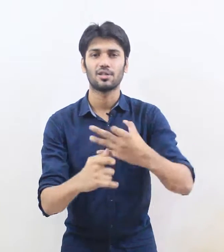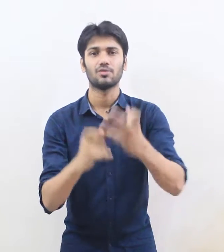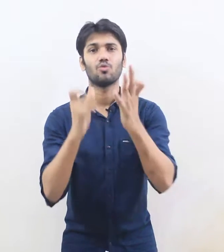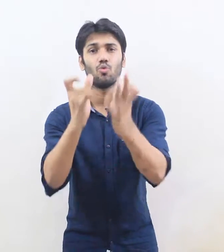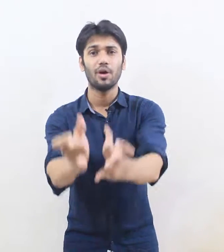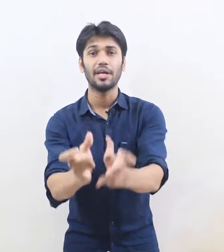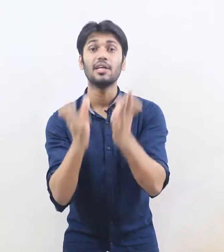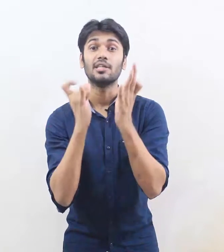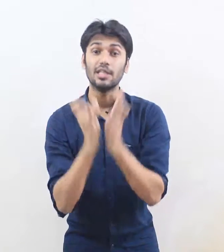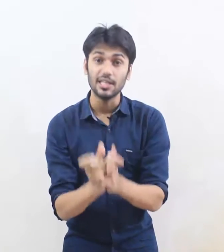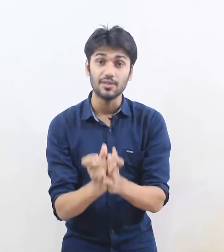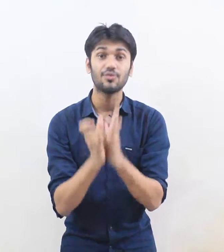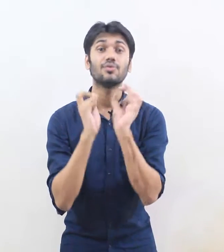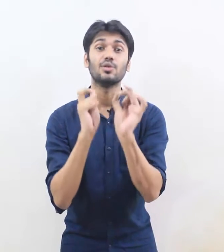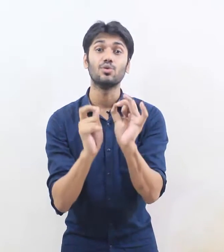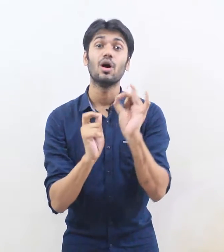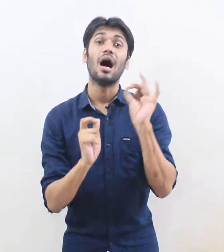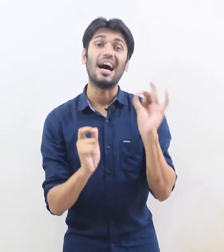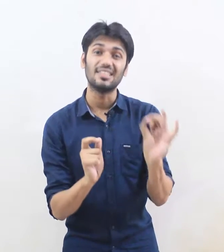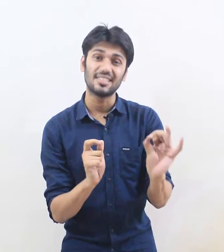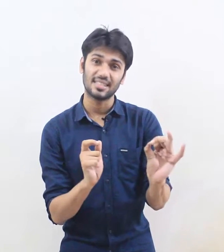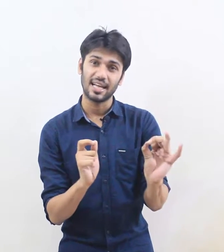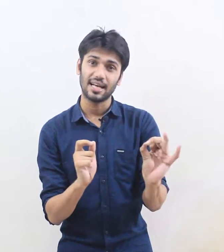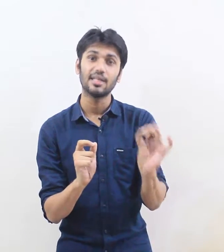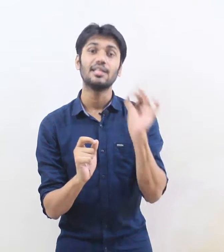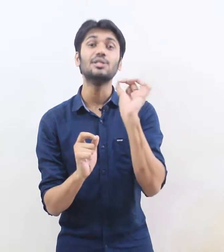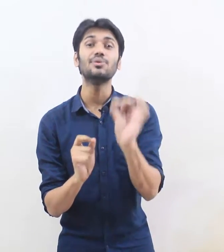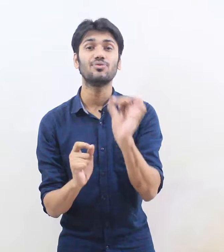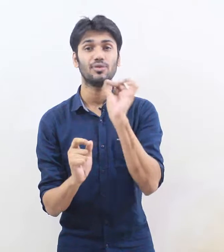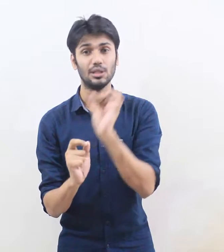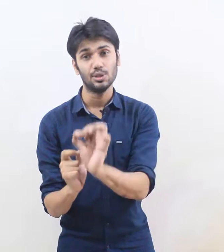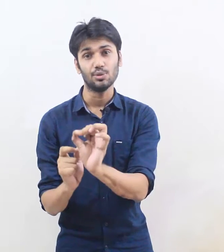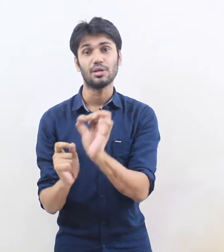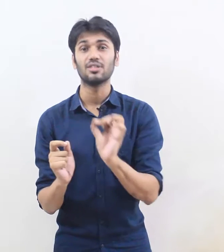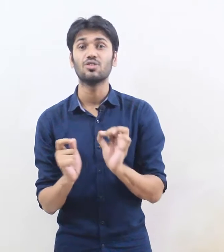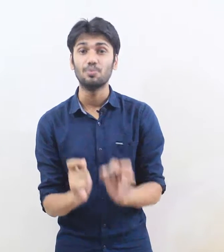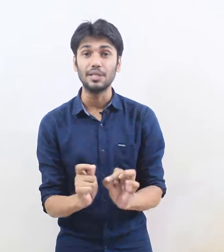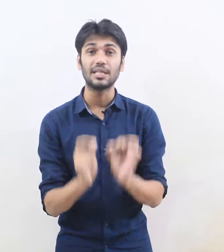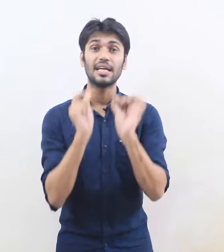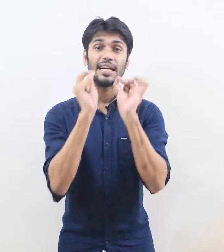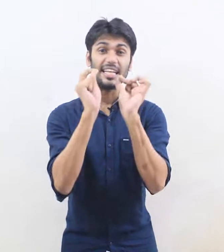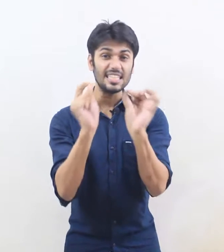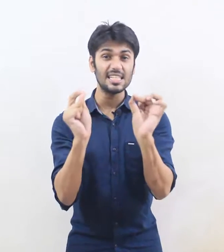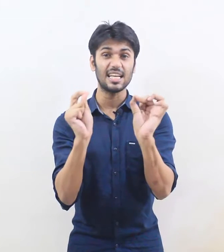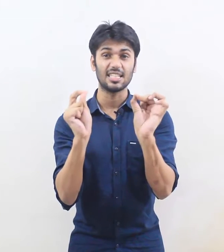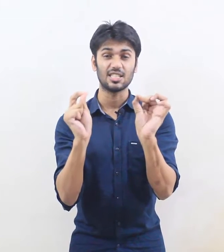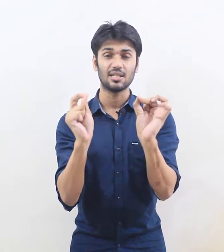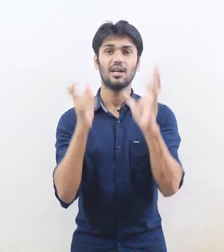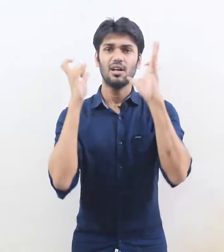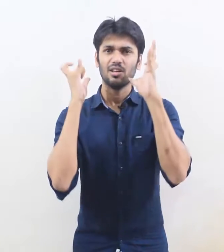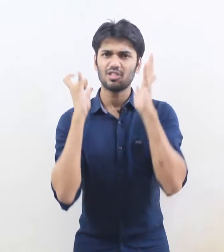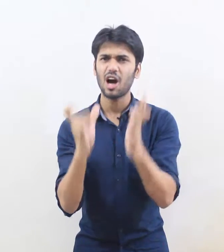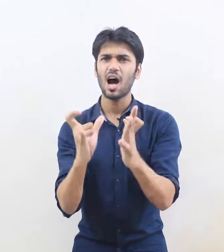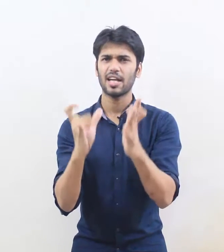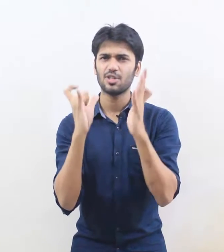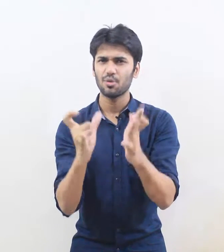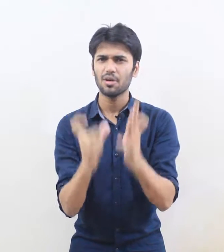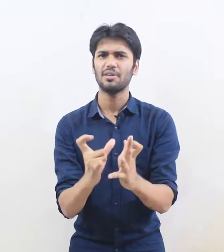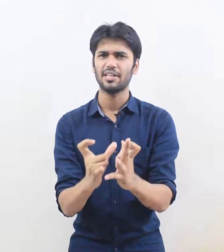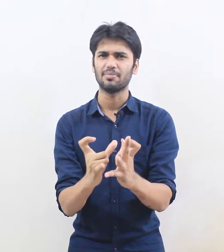way if you understand if you can speak English try to learn it